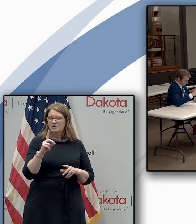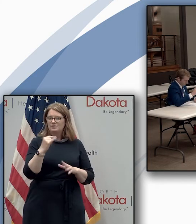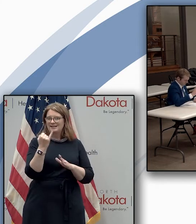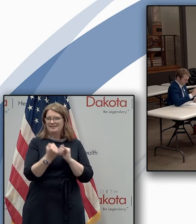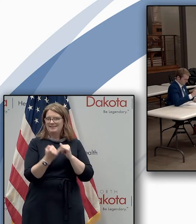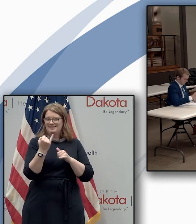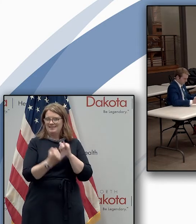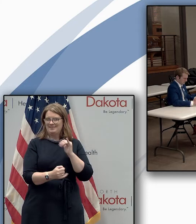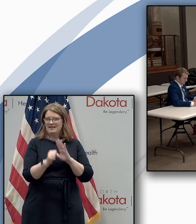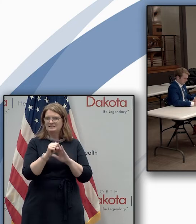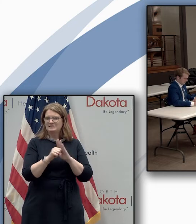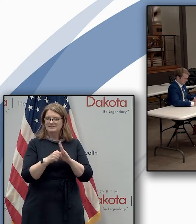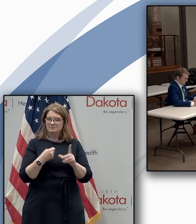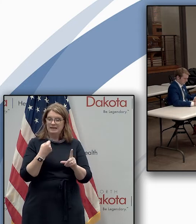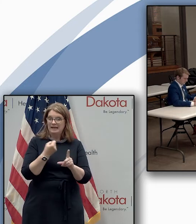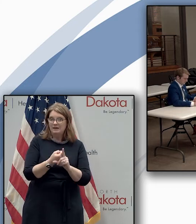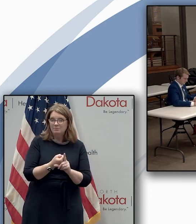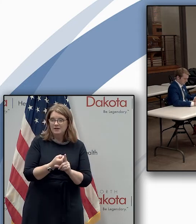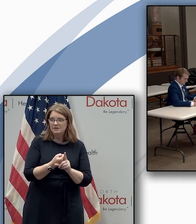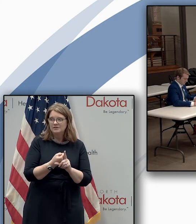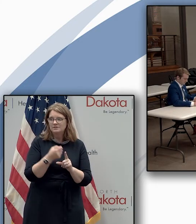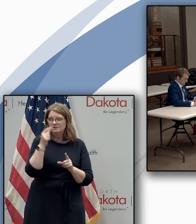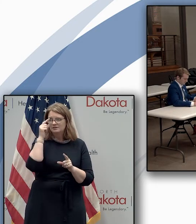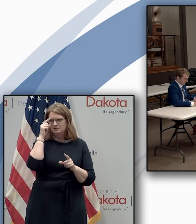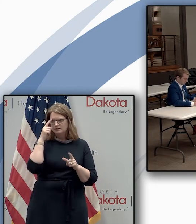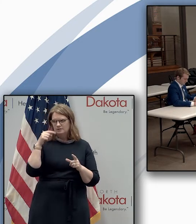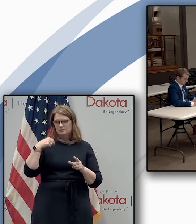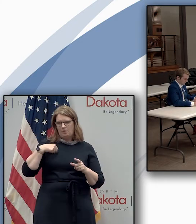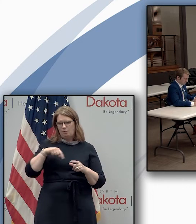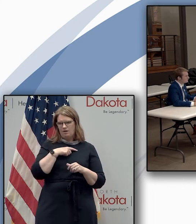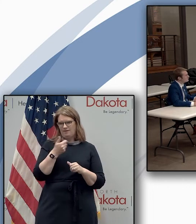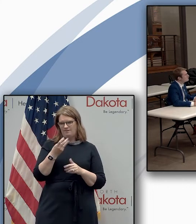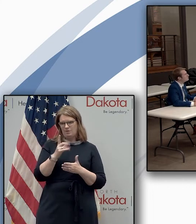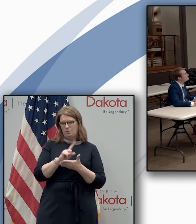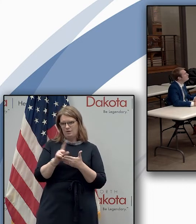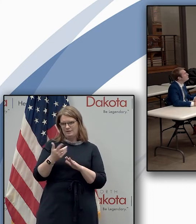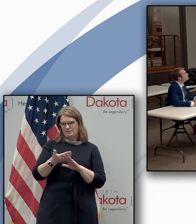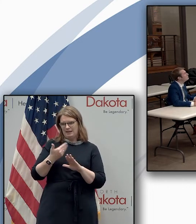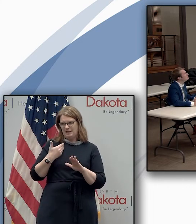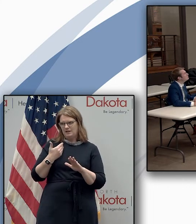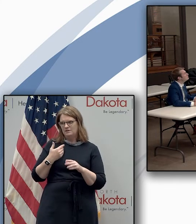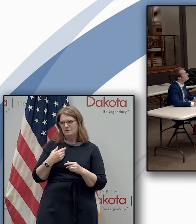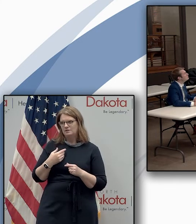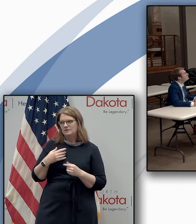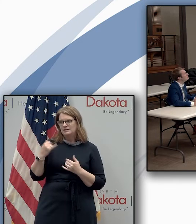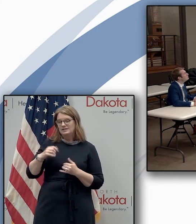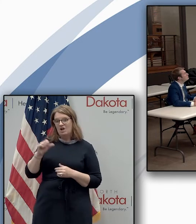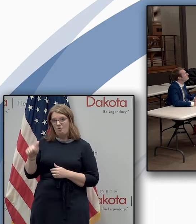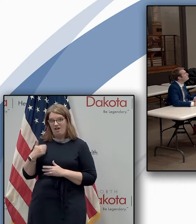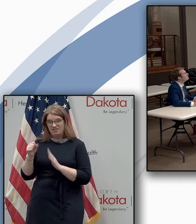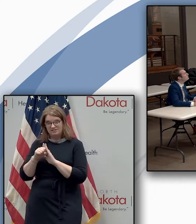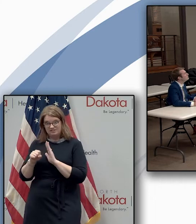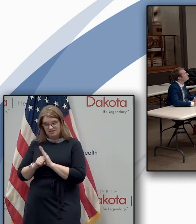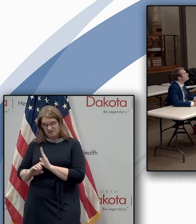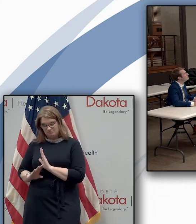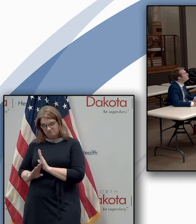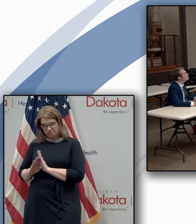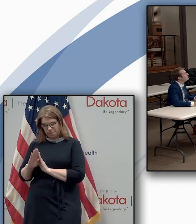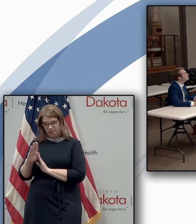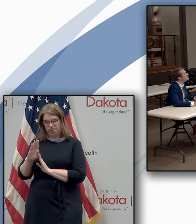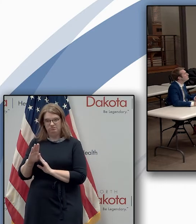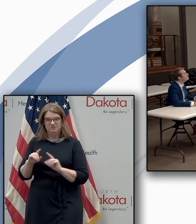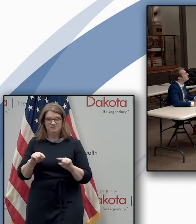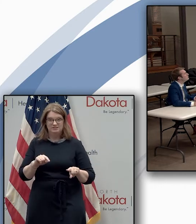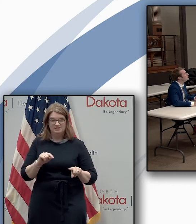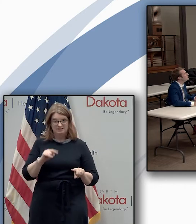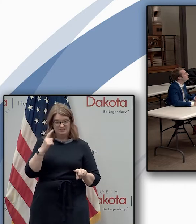i believe you had said there were that we were a few weeks behind other states with the rising uptick in a number of other states are you worried north dakota